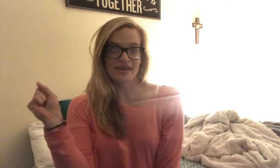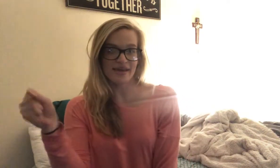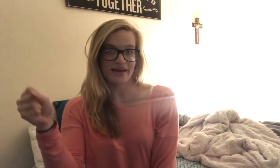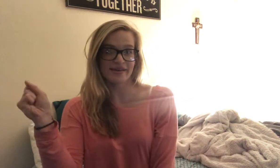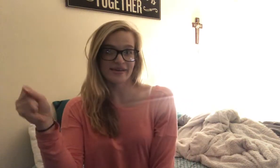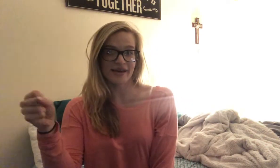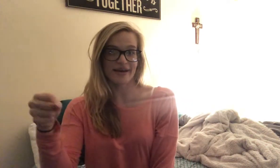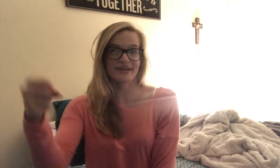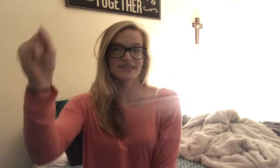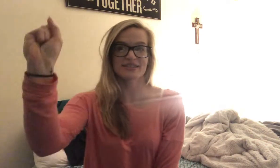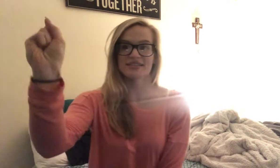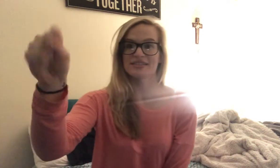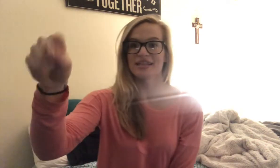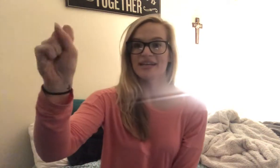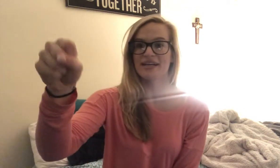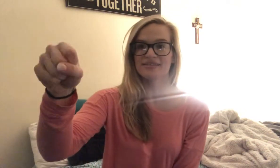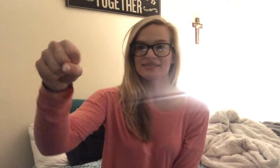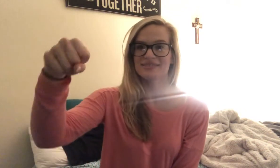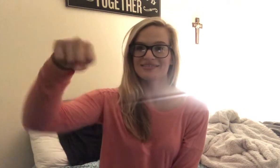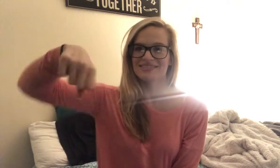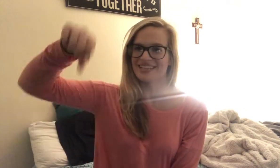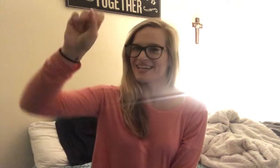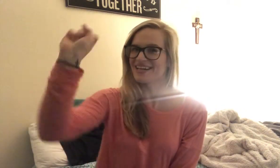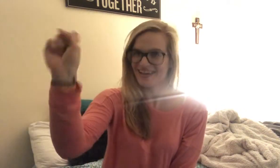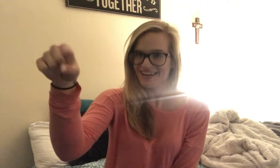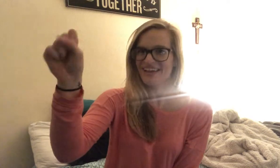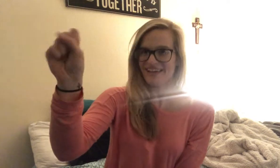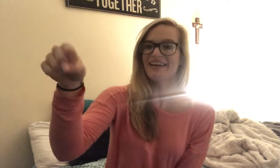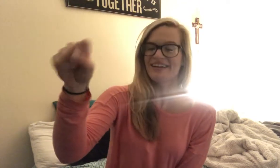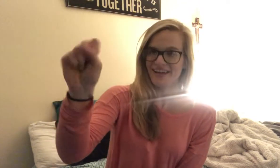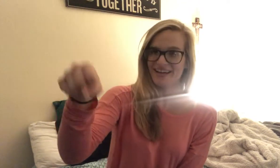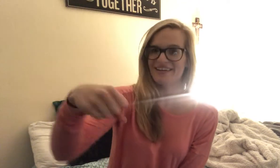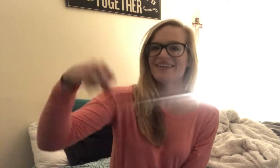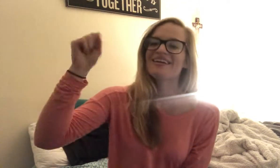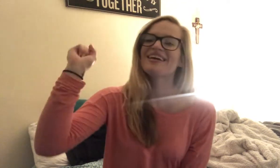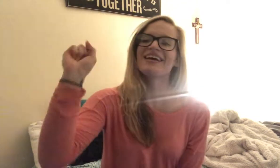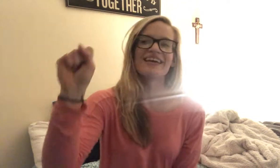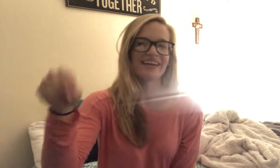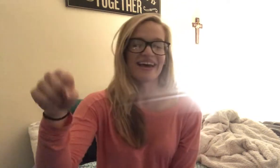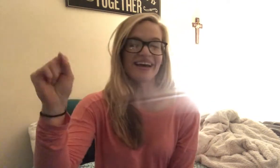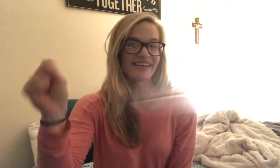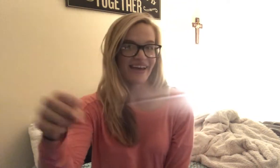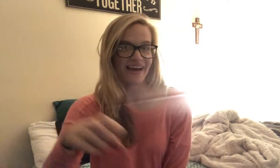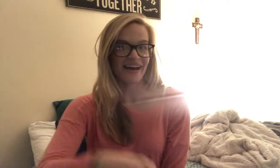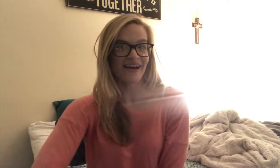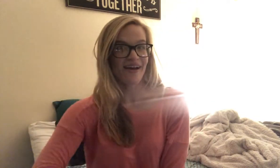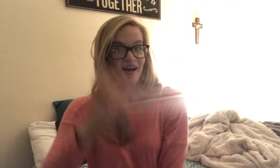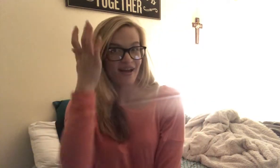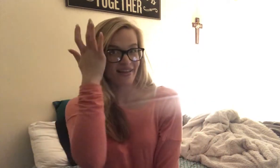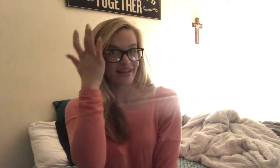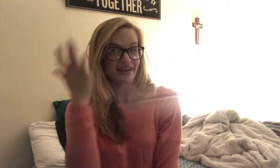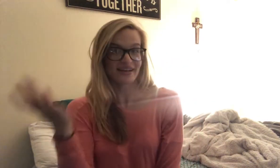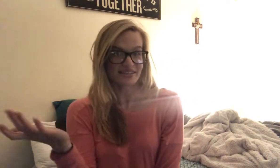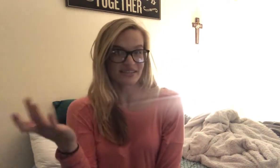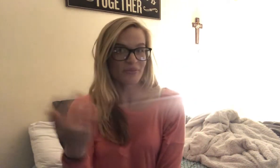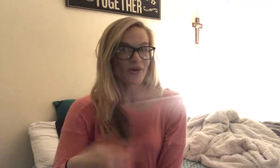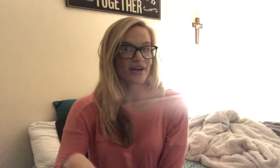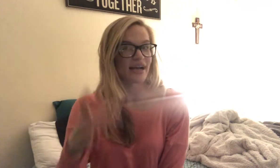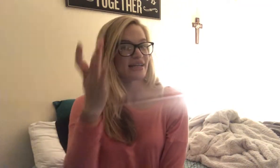Yeah, yeah. So, just, yes. It's like a head nodding. Yeah, yeah. And then, cause I'm bored, I